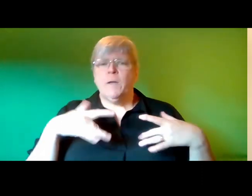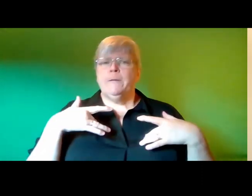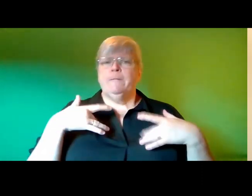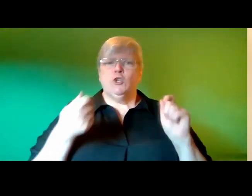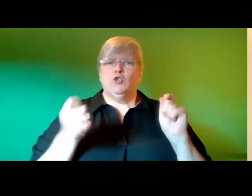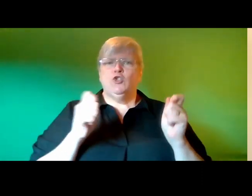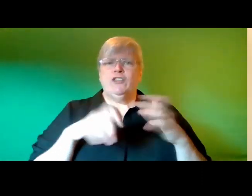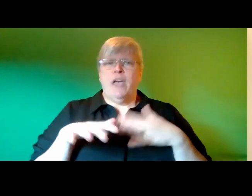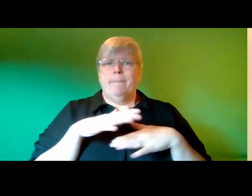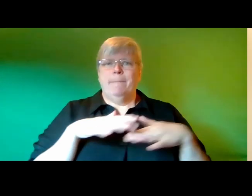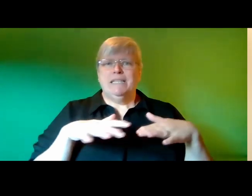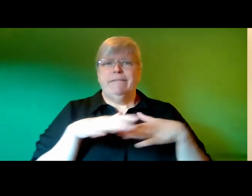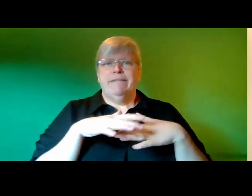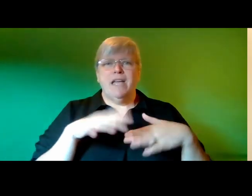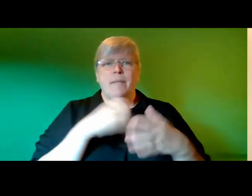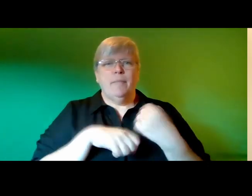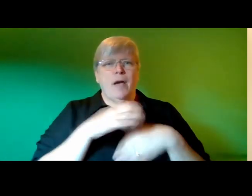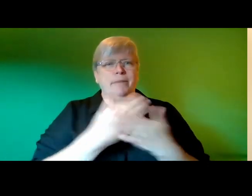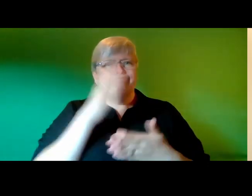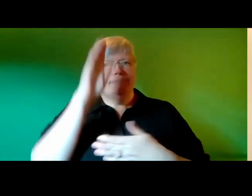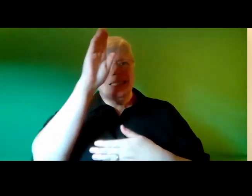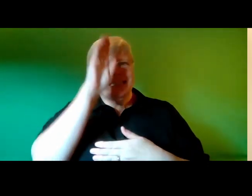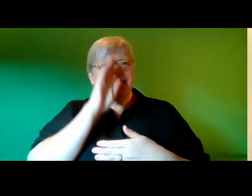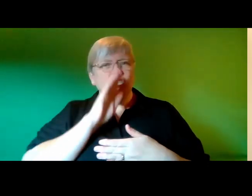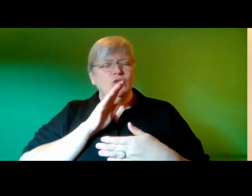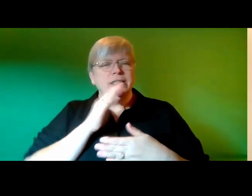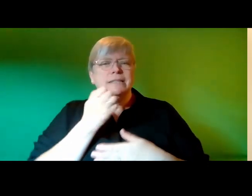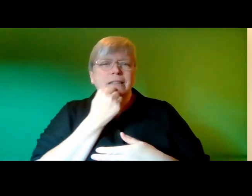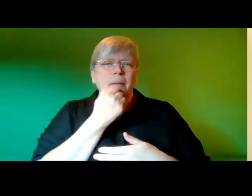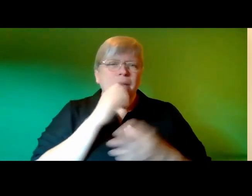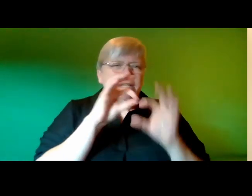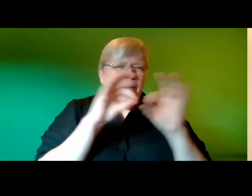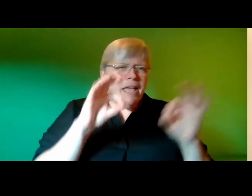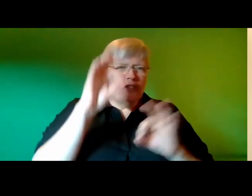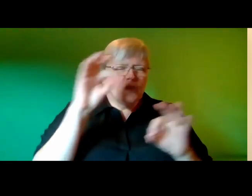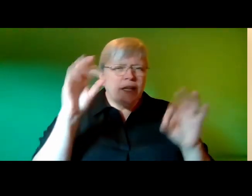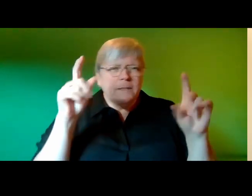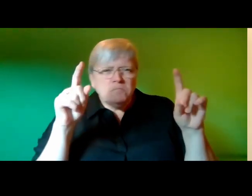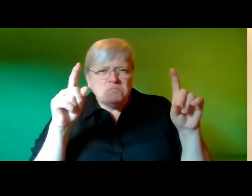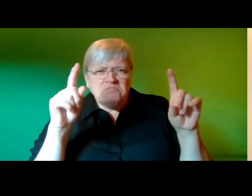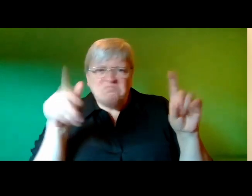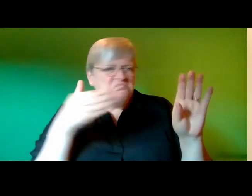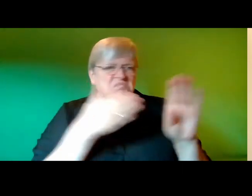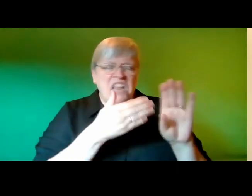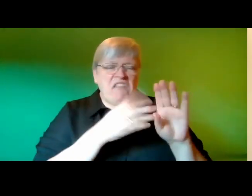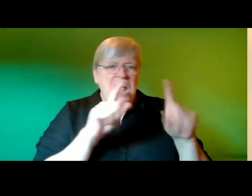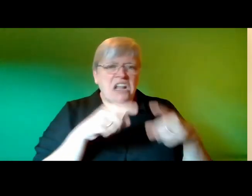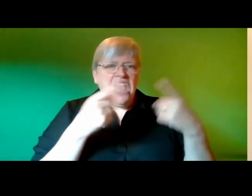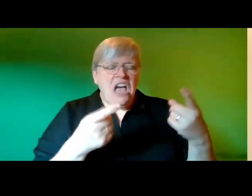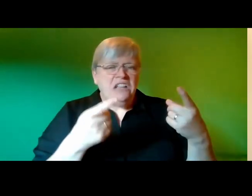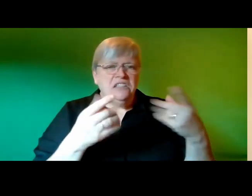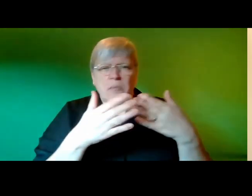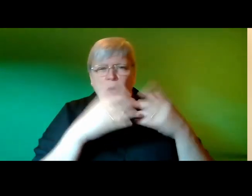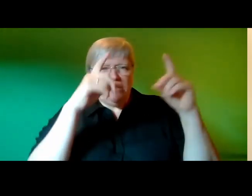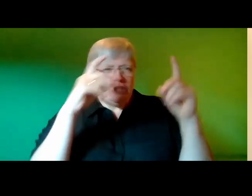more serious numbers start appearing measuring unidentifiable structures then more screenshots